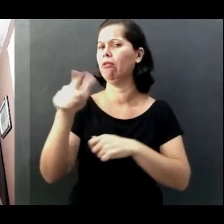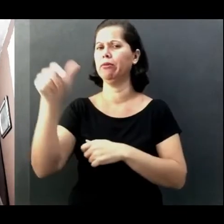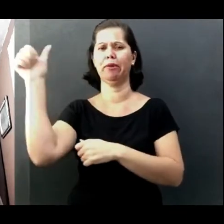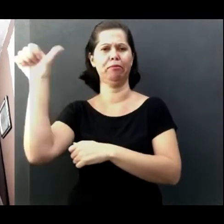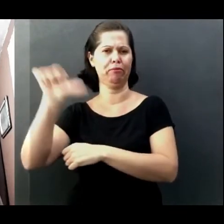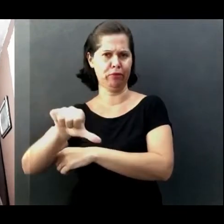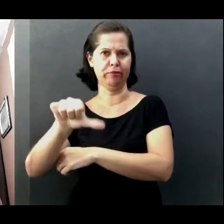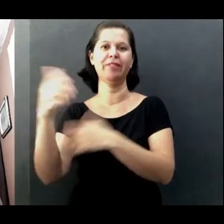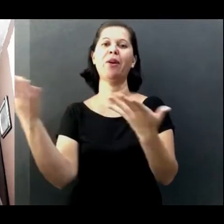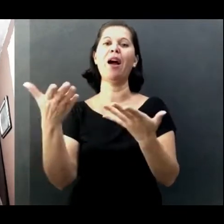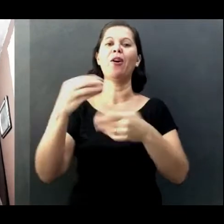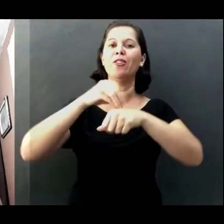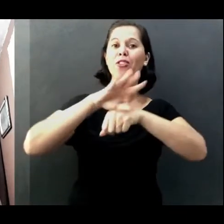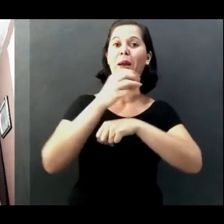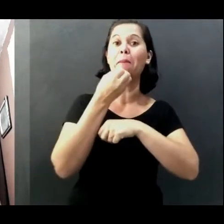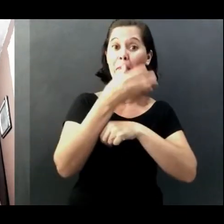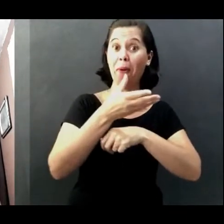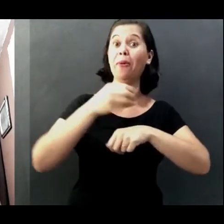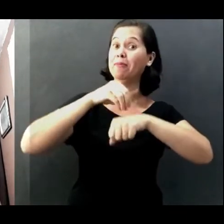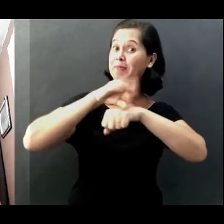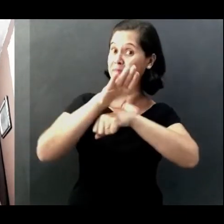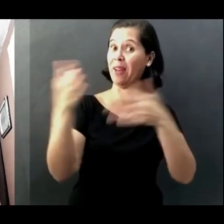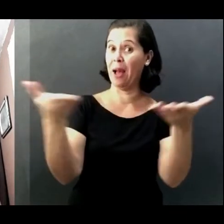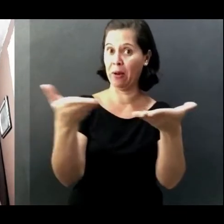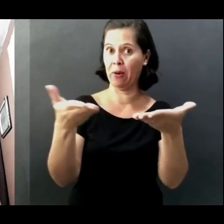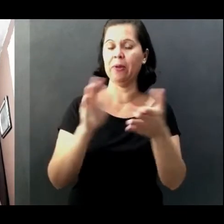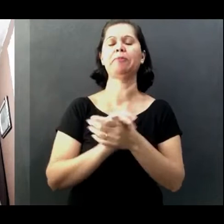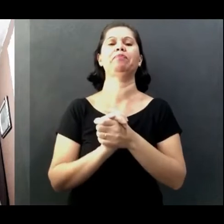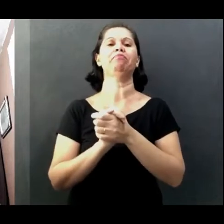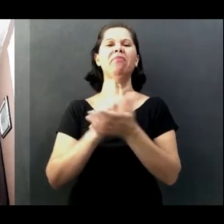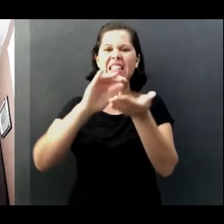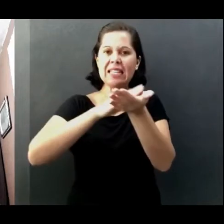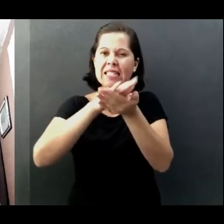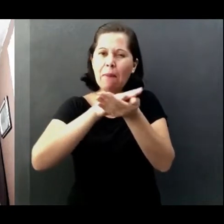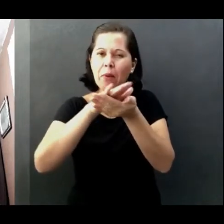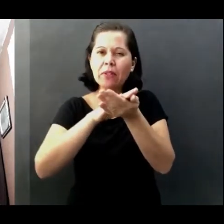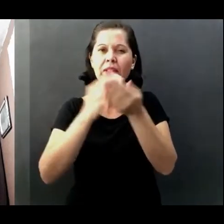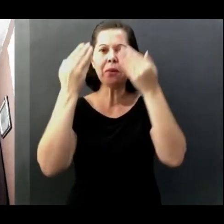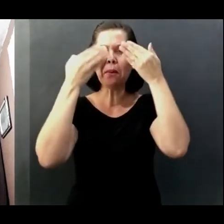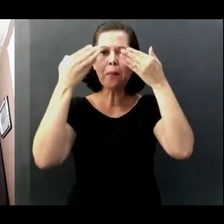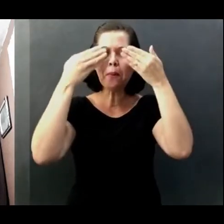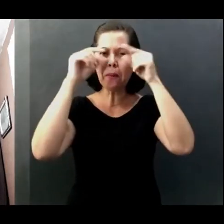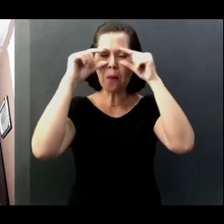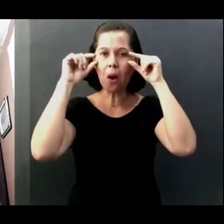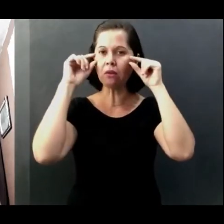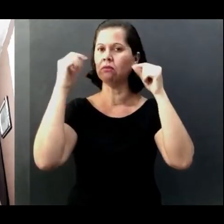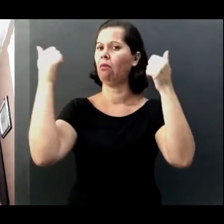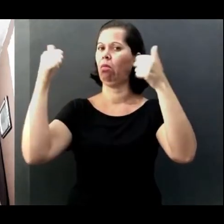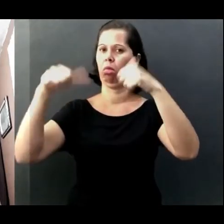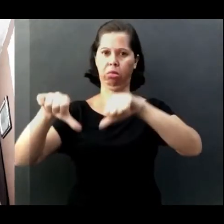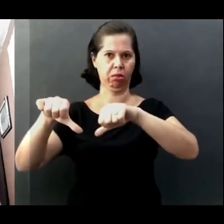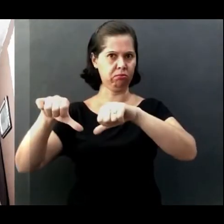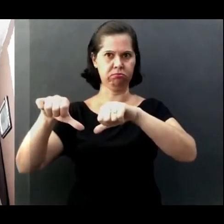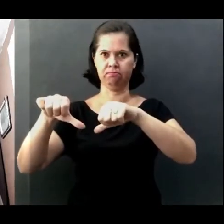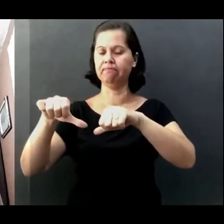This tip of the soap in the lens, for me it hasn't worked and neither another one, for example. I'm